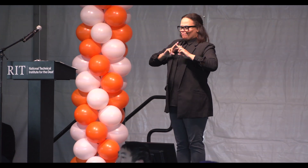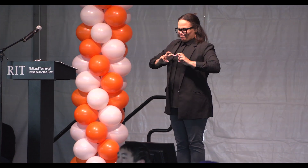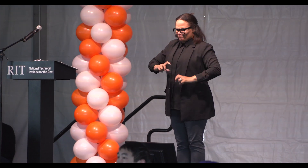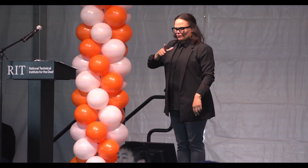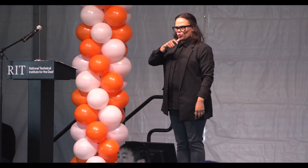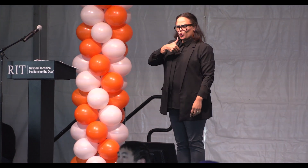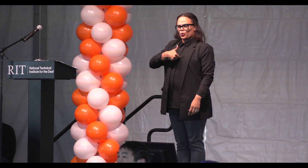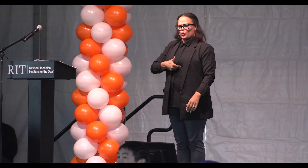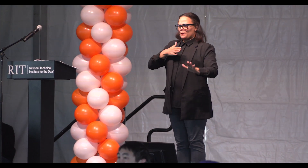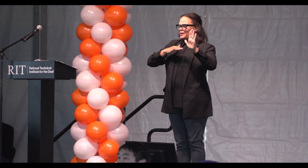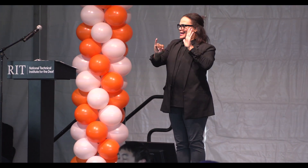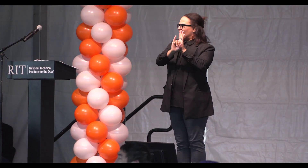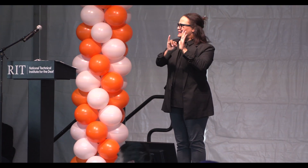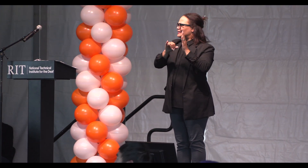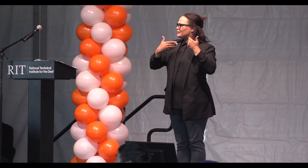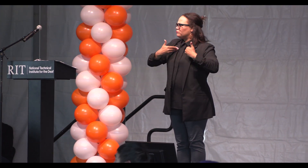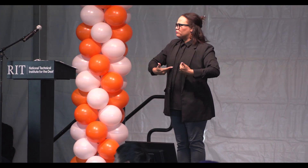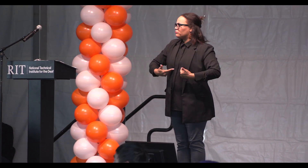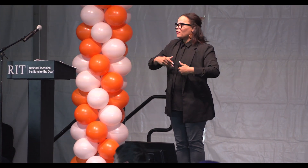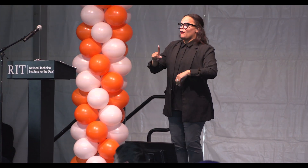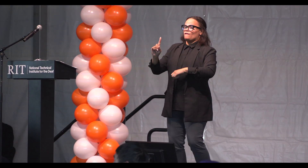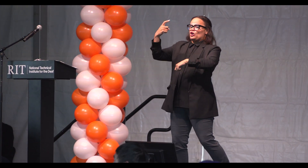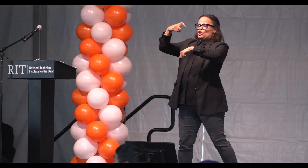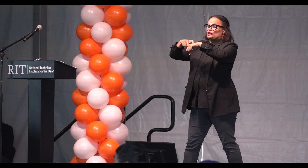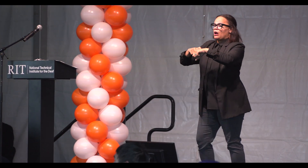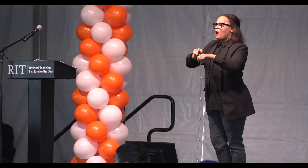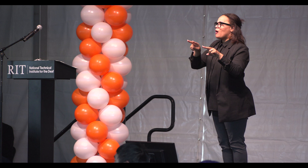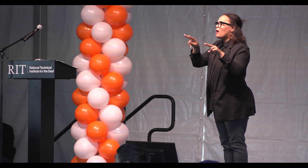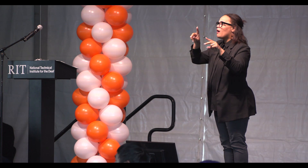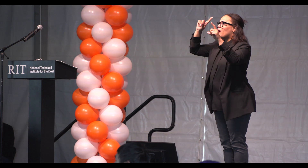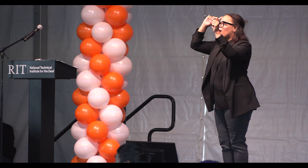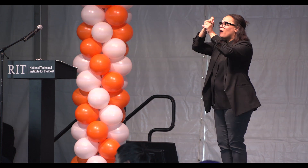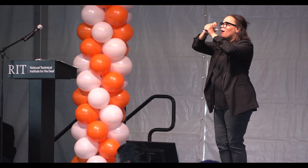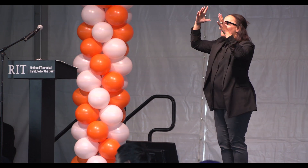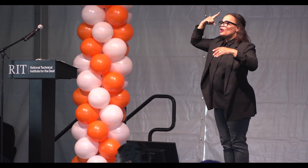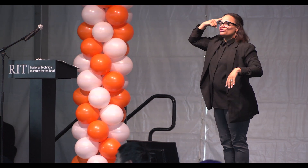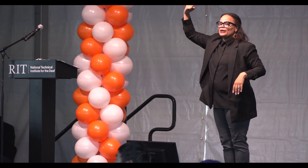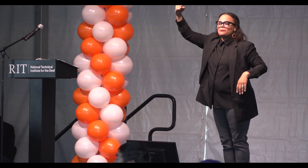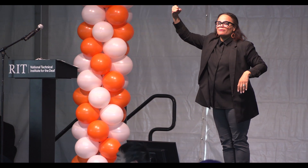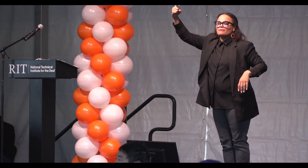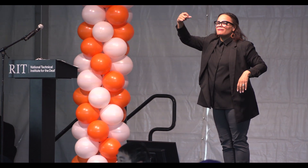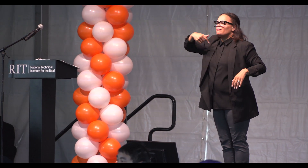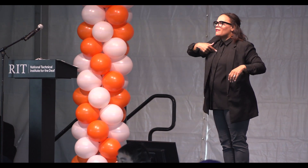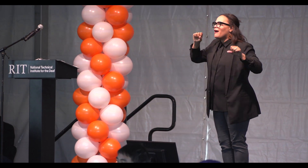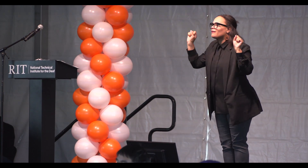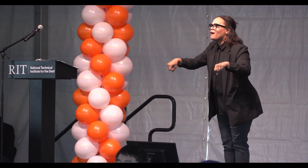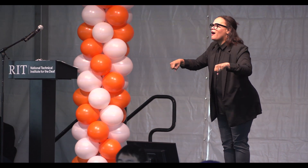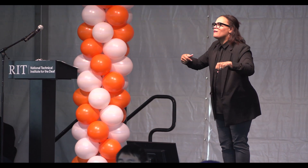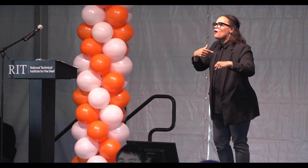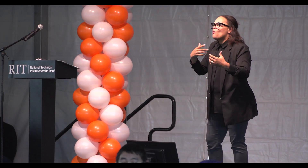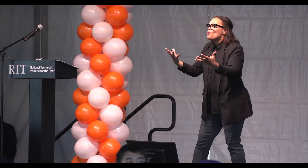getting to analyze yourself within and learning your identity. First time realizing you had a dream? Believing that you